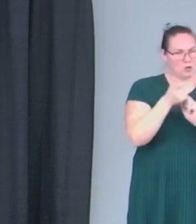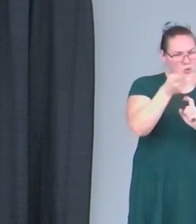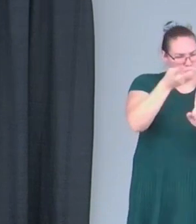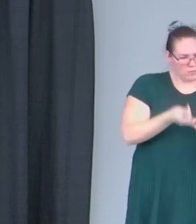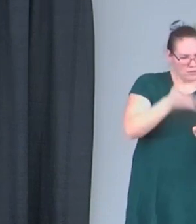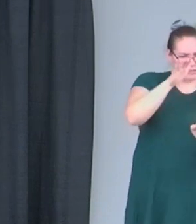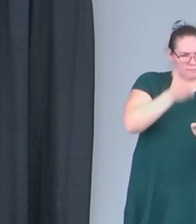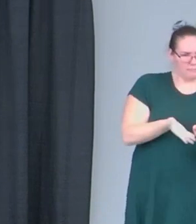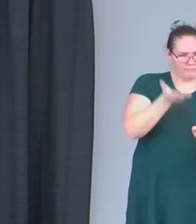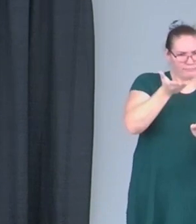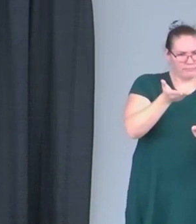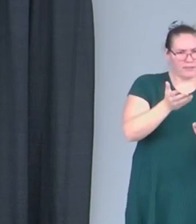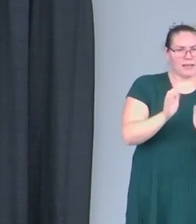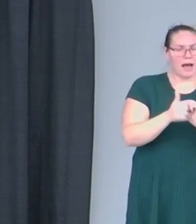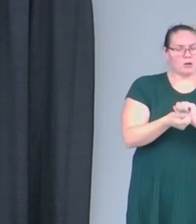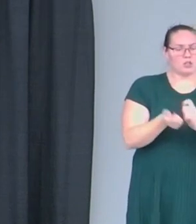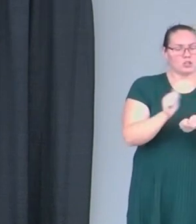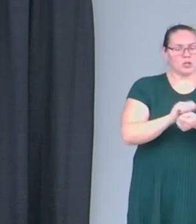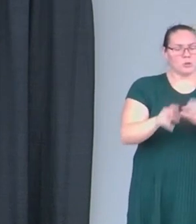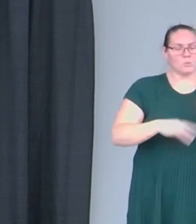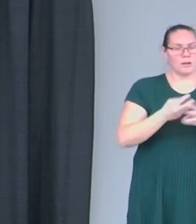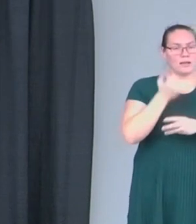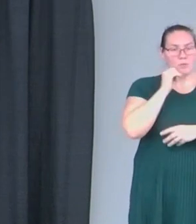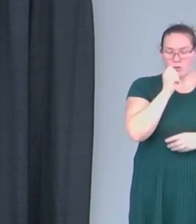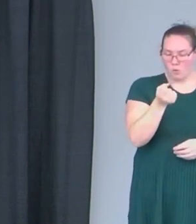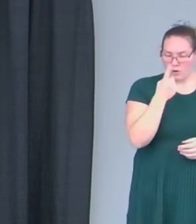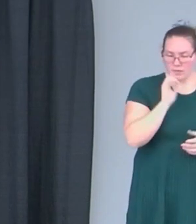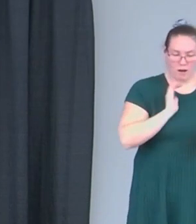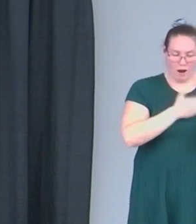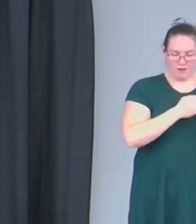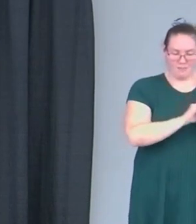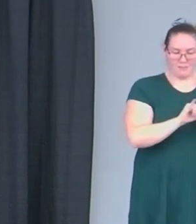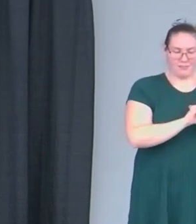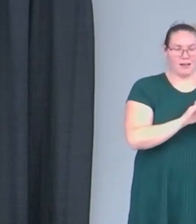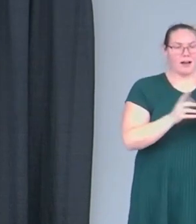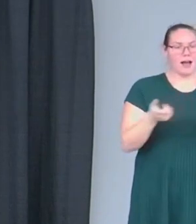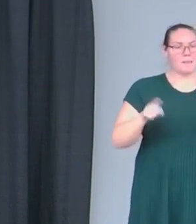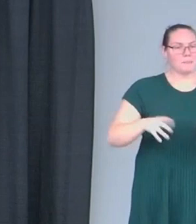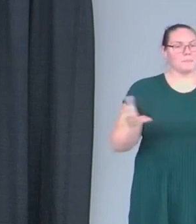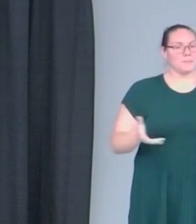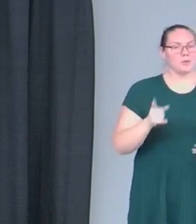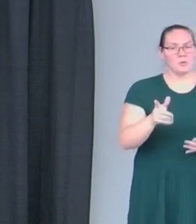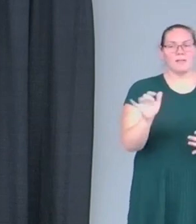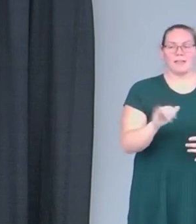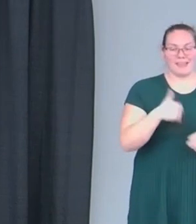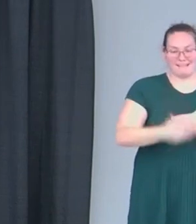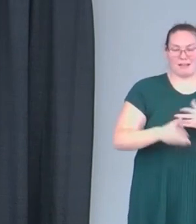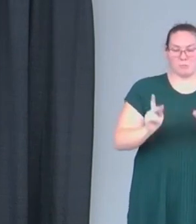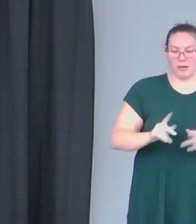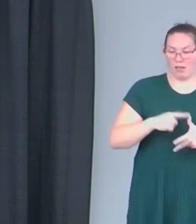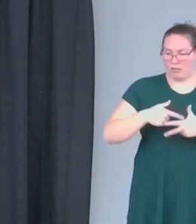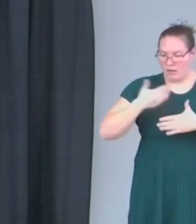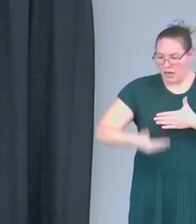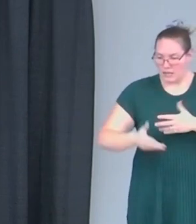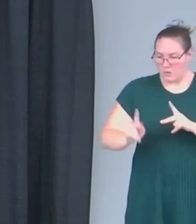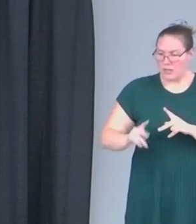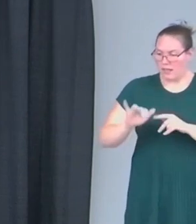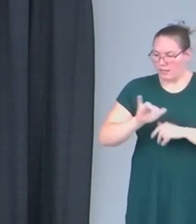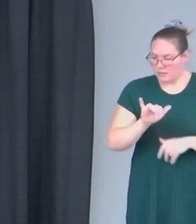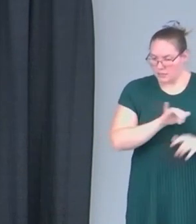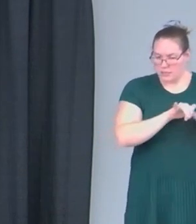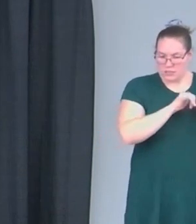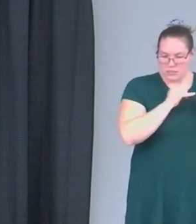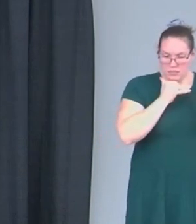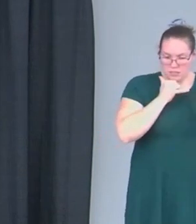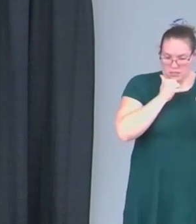And that's how it changes the world. Because if we don't understand our identity, what happens is you're like the next person and the next person is like you, then the next